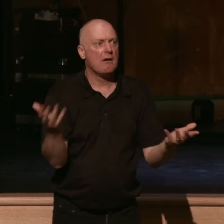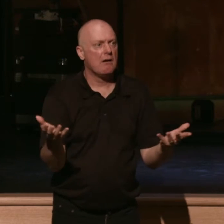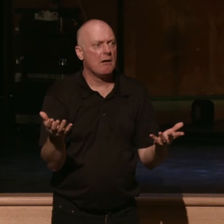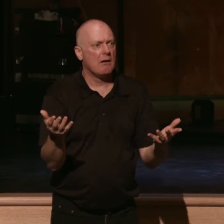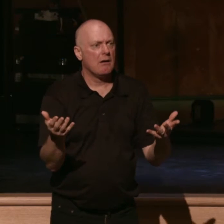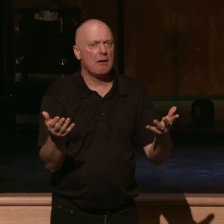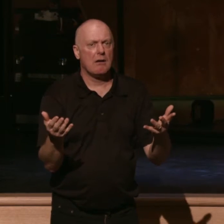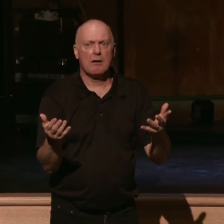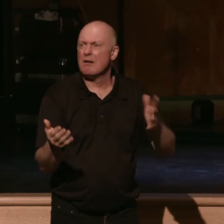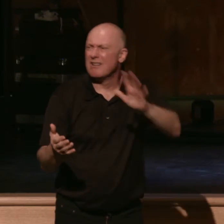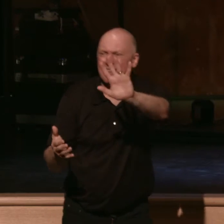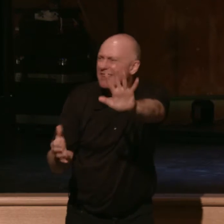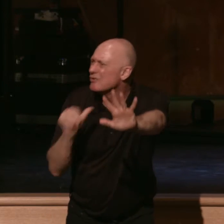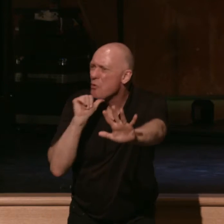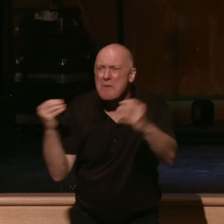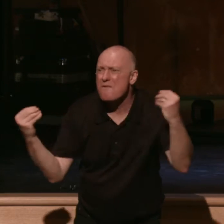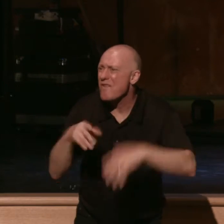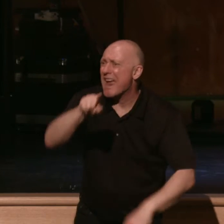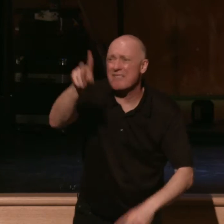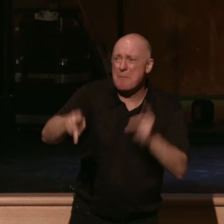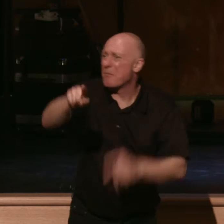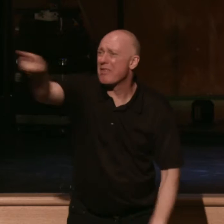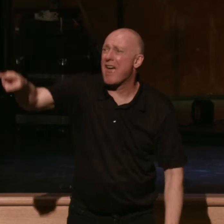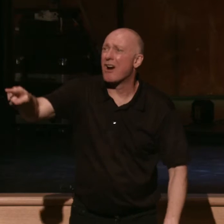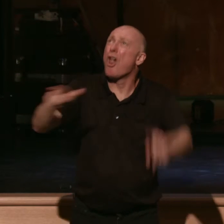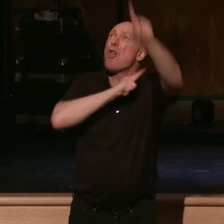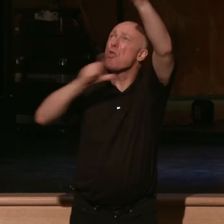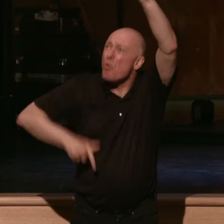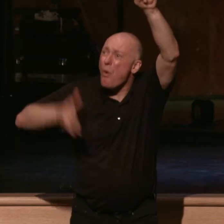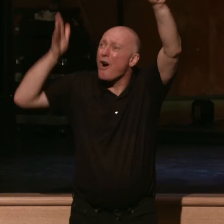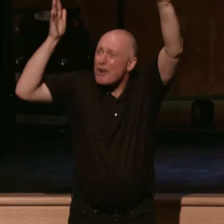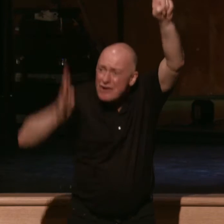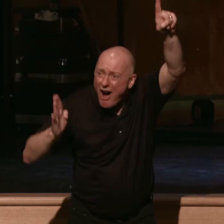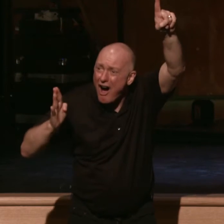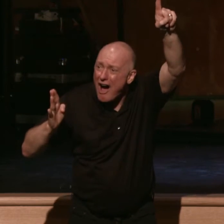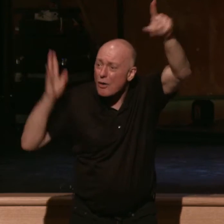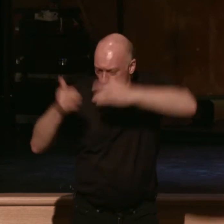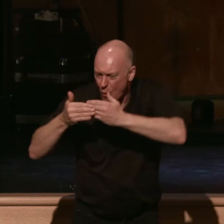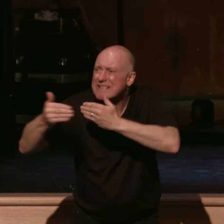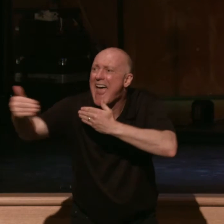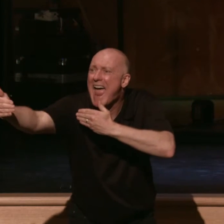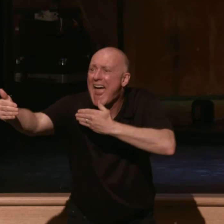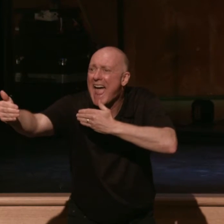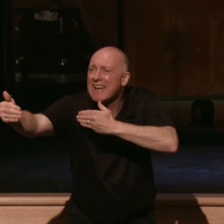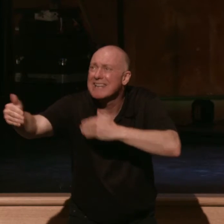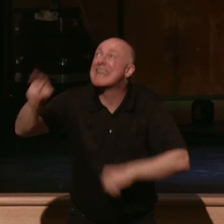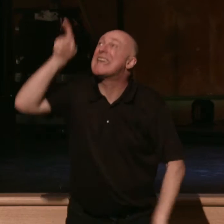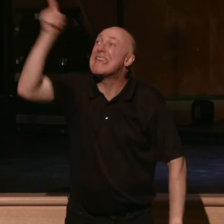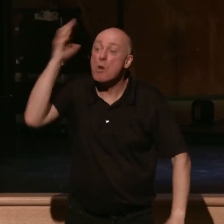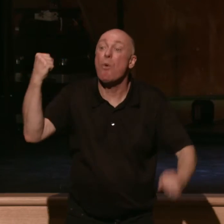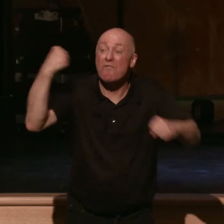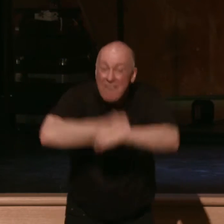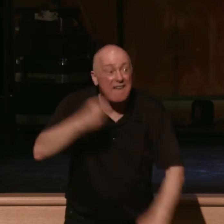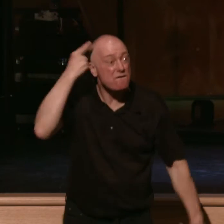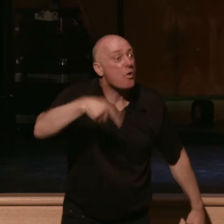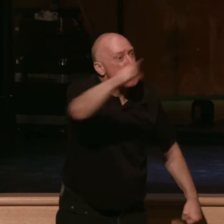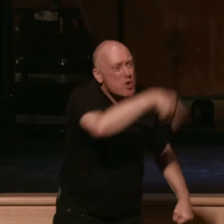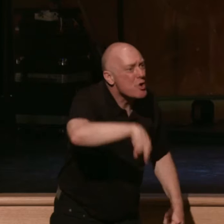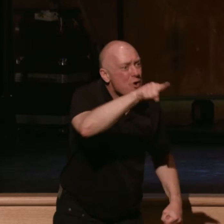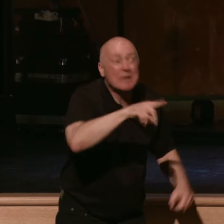in dread or afraid of them. The Lord your God, who goes before you, will himself fight for you, just as he did for you in